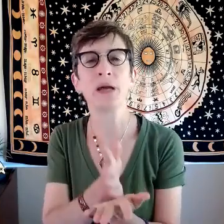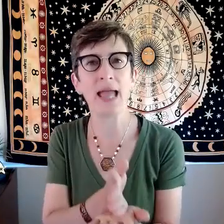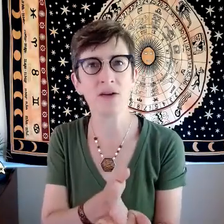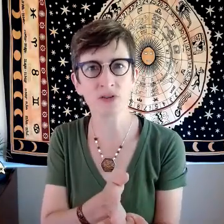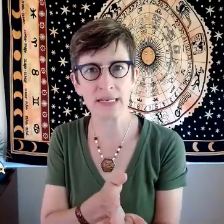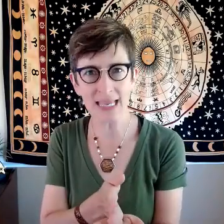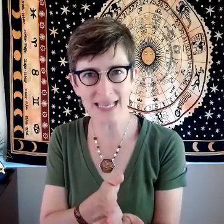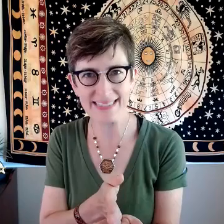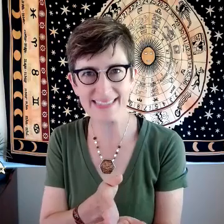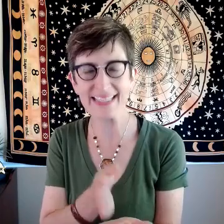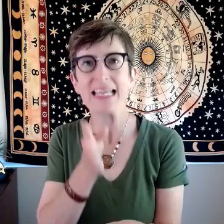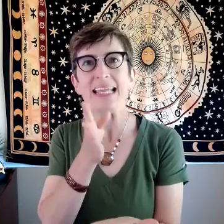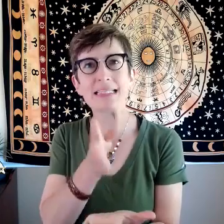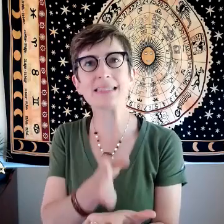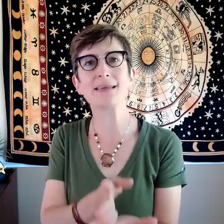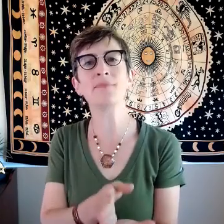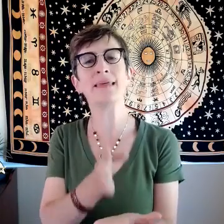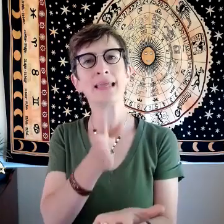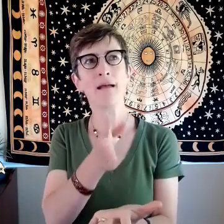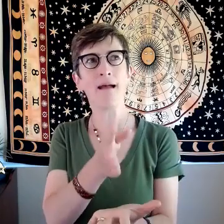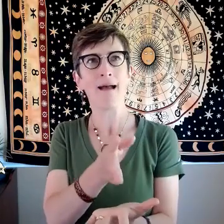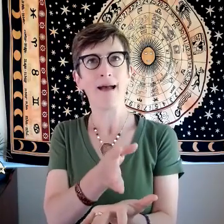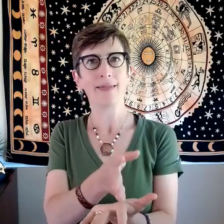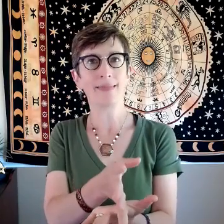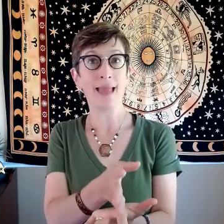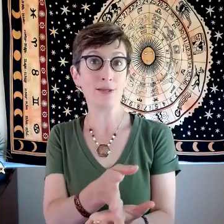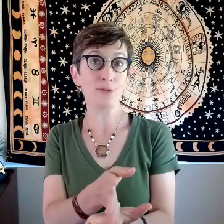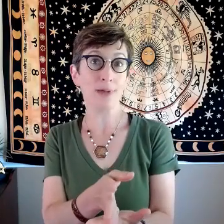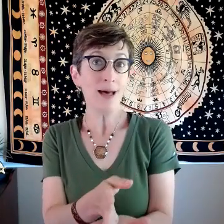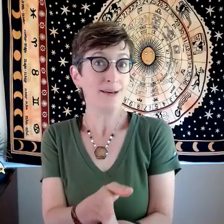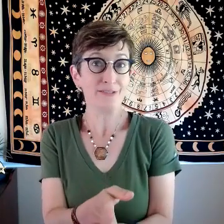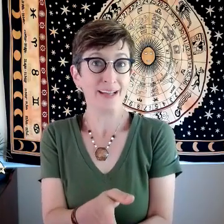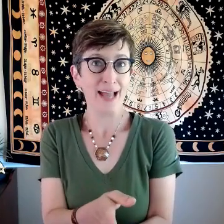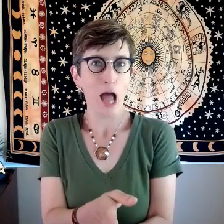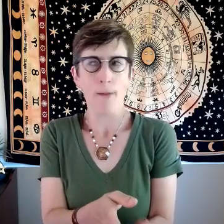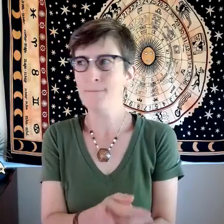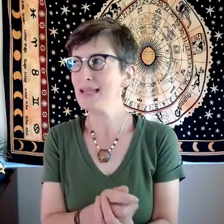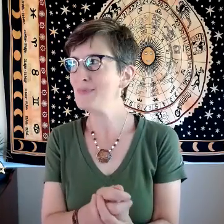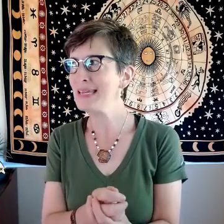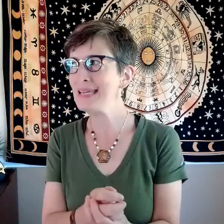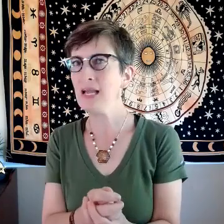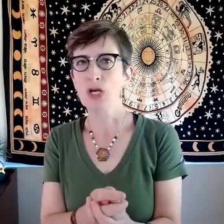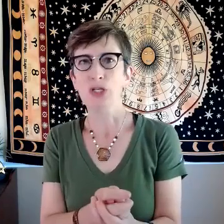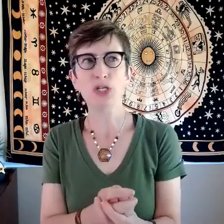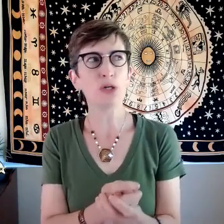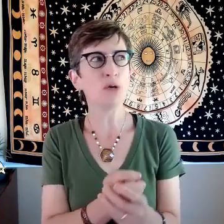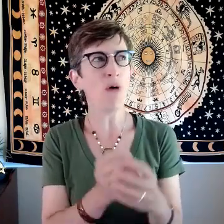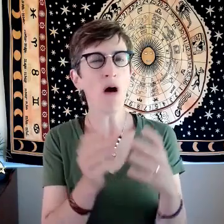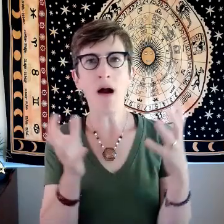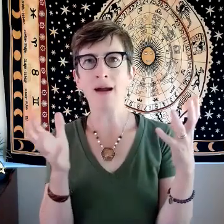whatever it is it's something that you love maybe you are